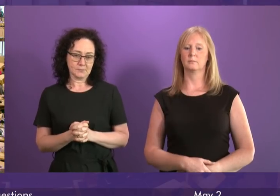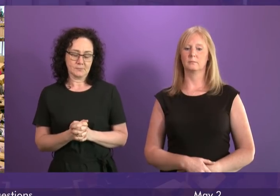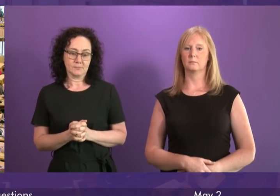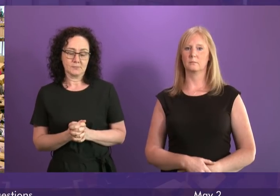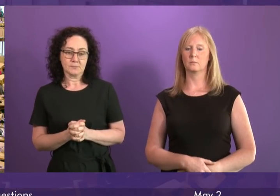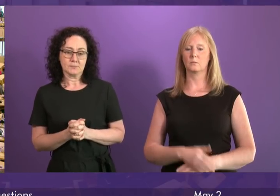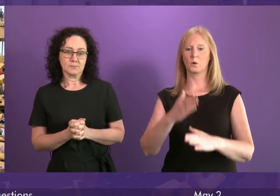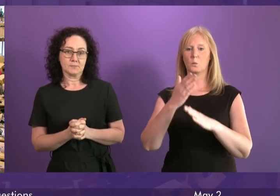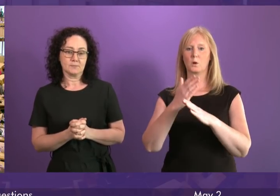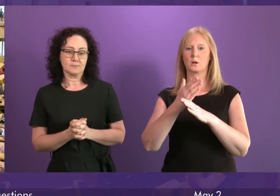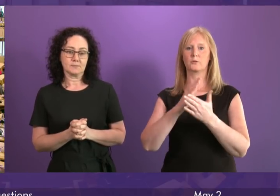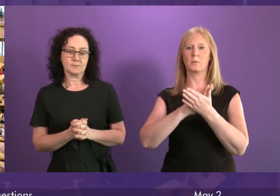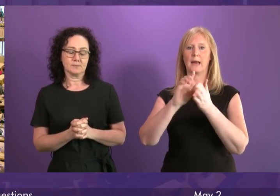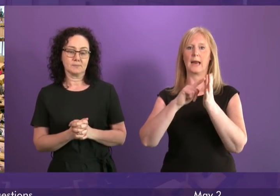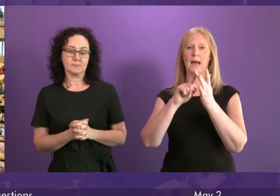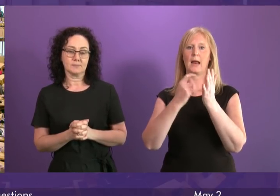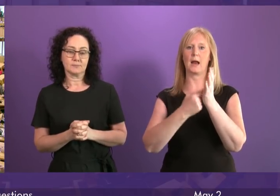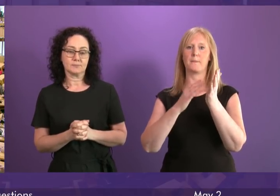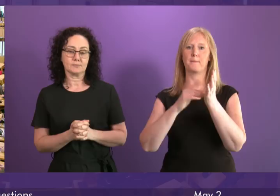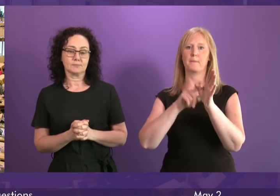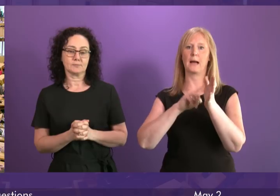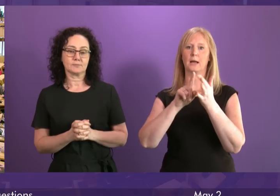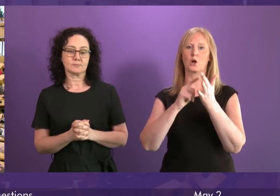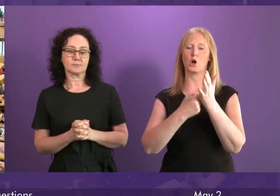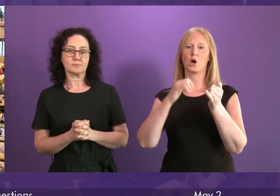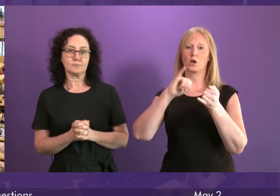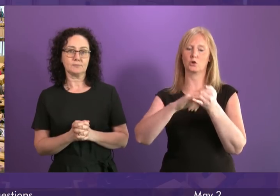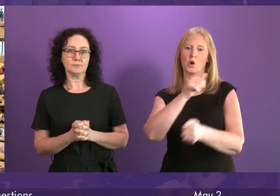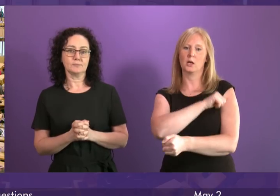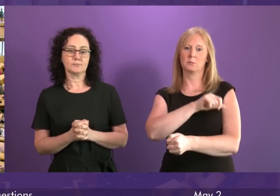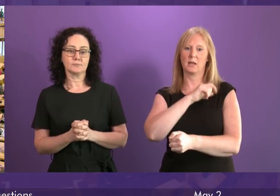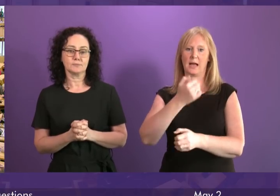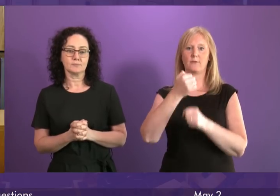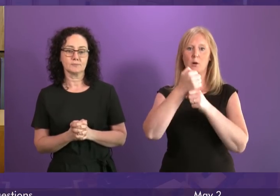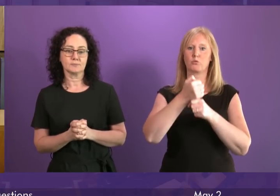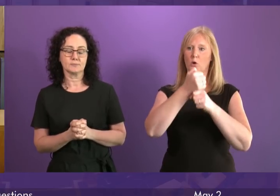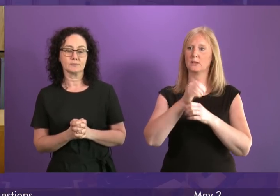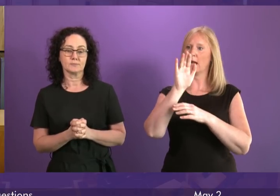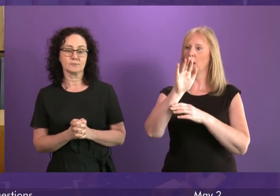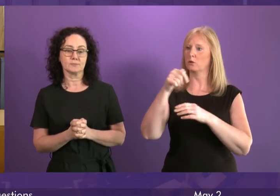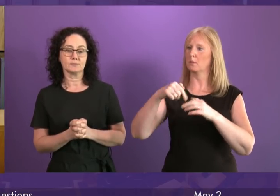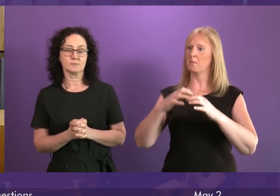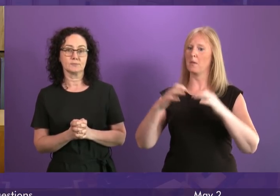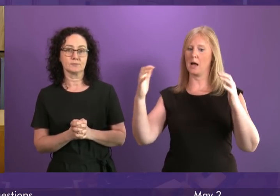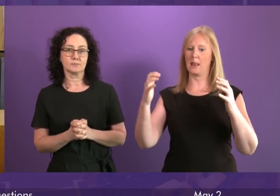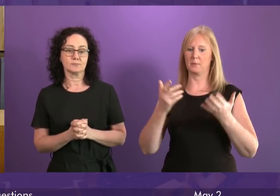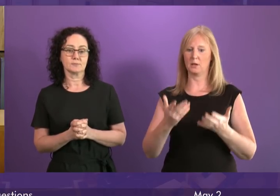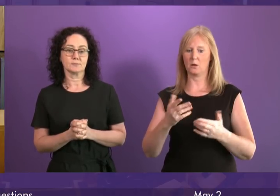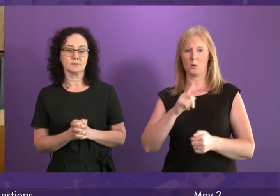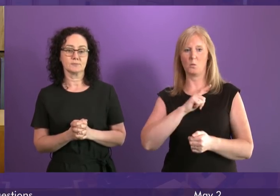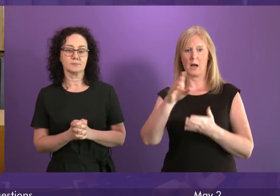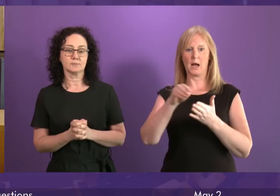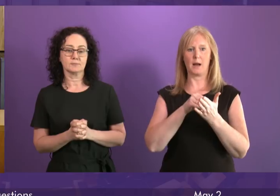Workers from Heirn-Meyers Hospital in East Kilbride are protesting outside of Parliament right now against payroll changes by